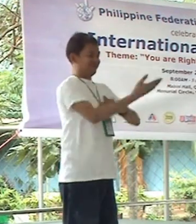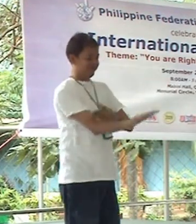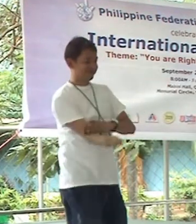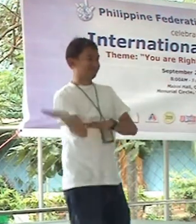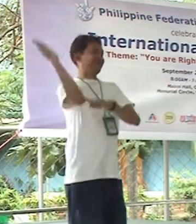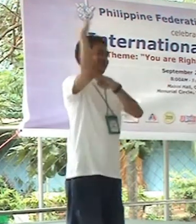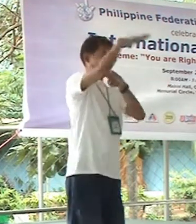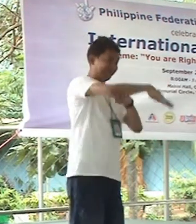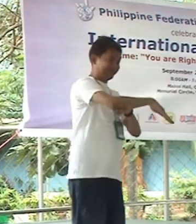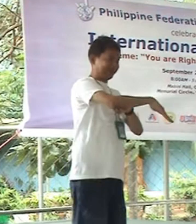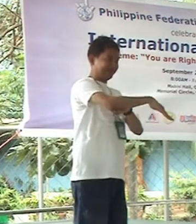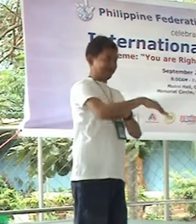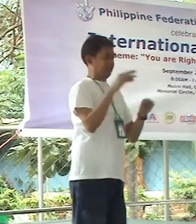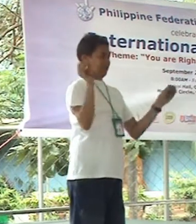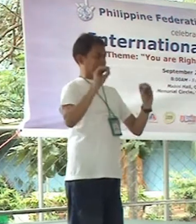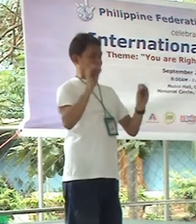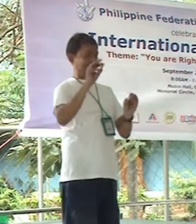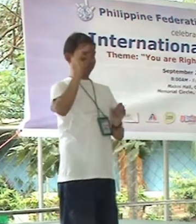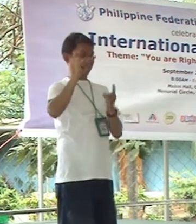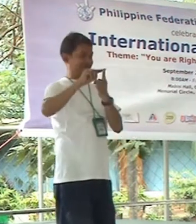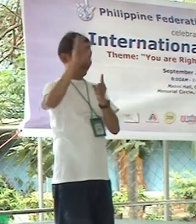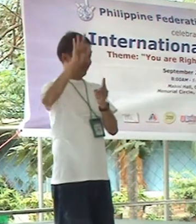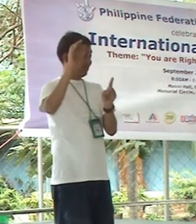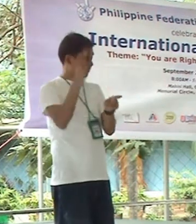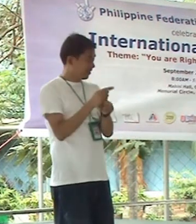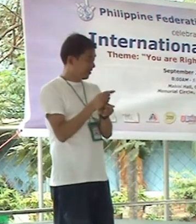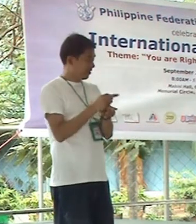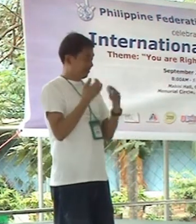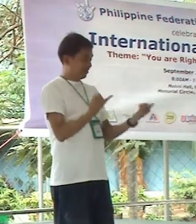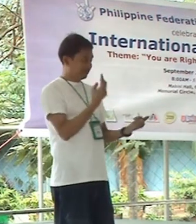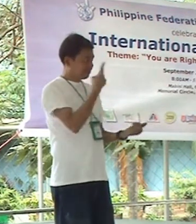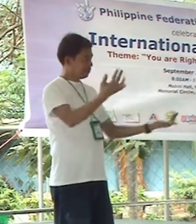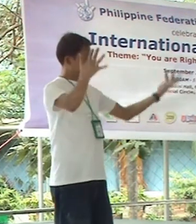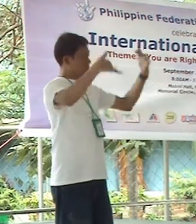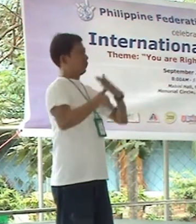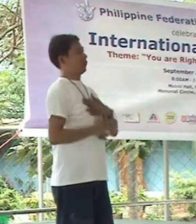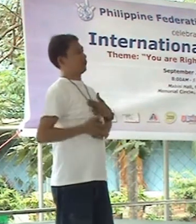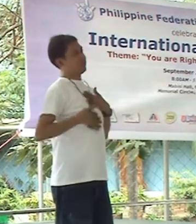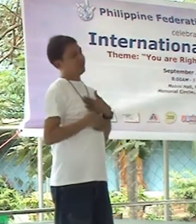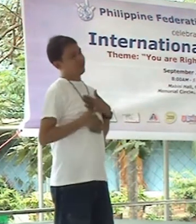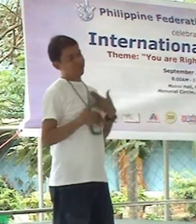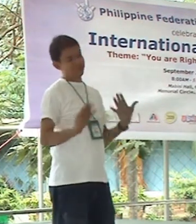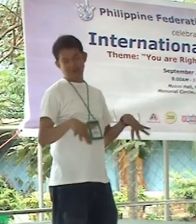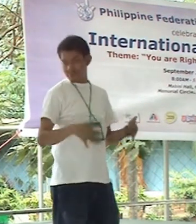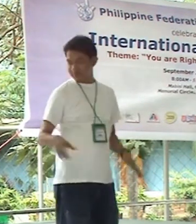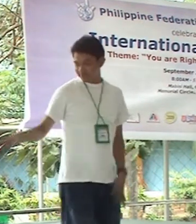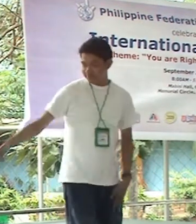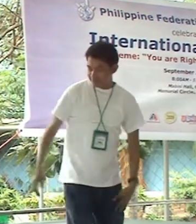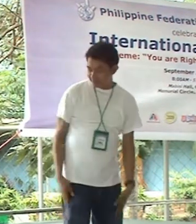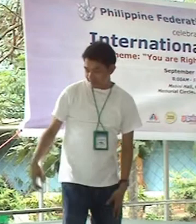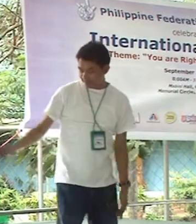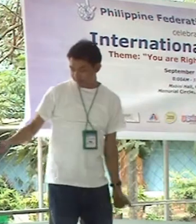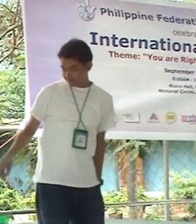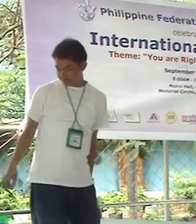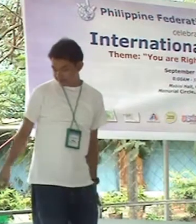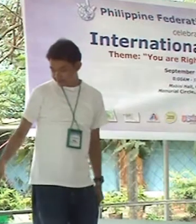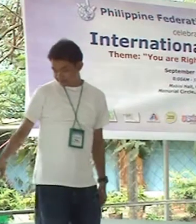it's so fitted for this day to celebrate the International Death Day, right? So, nakita mo natin I'm so happy that everyone is here.